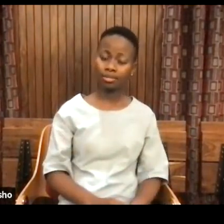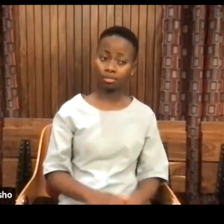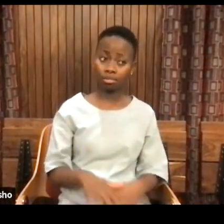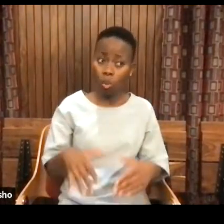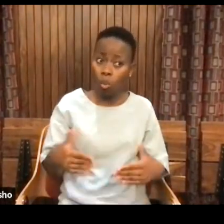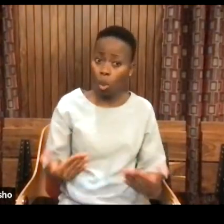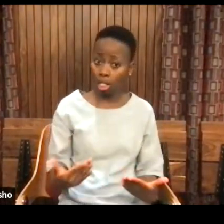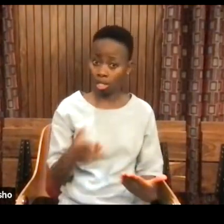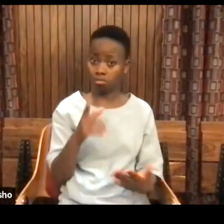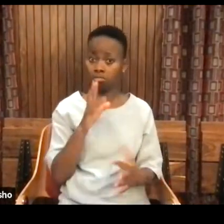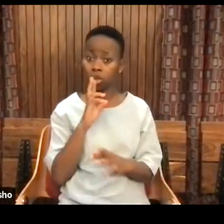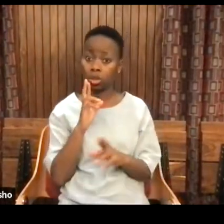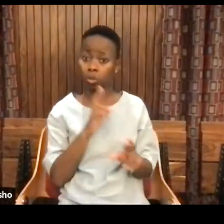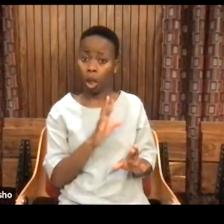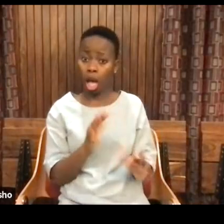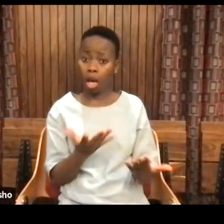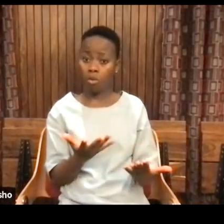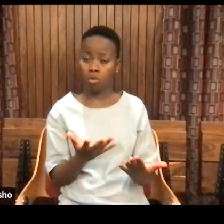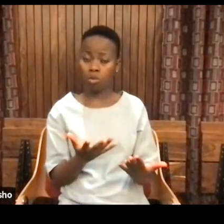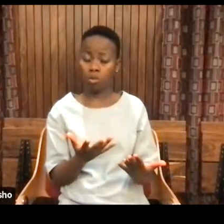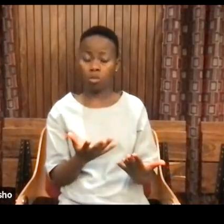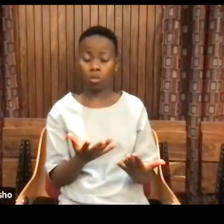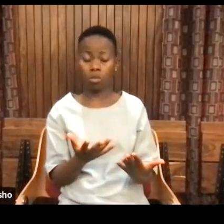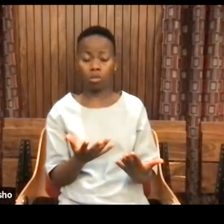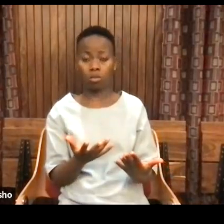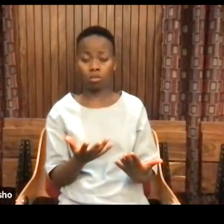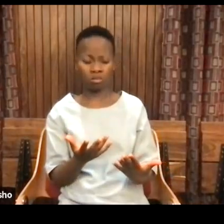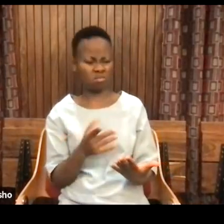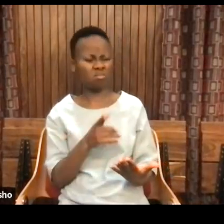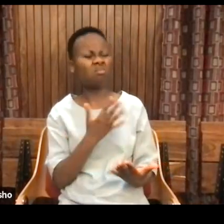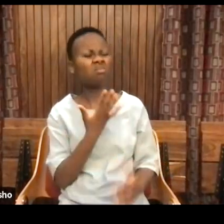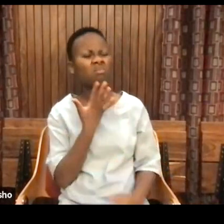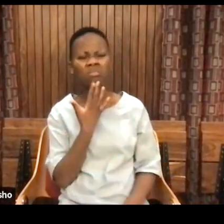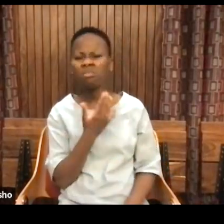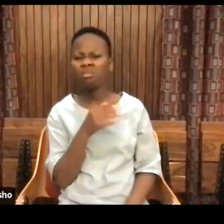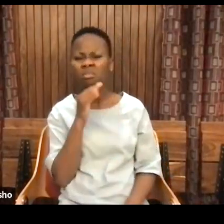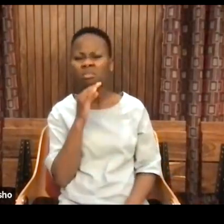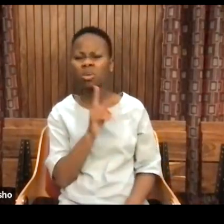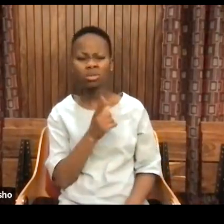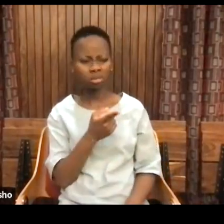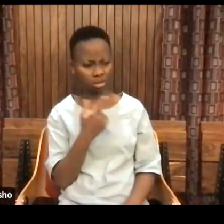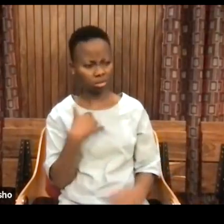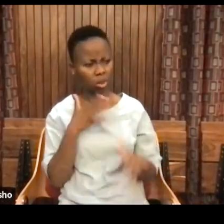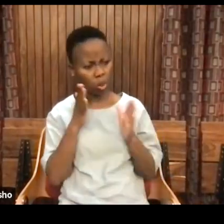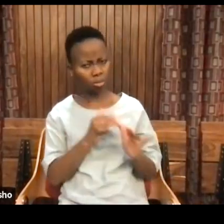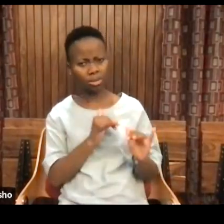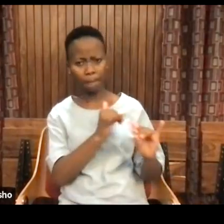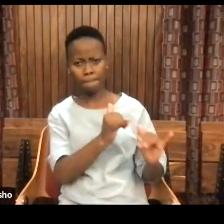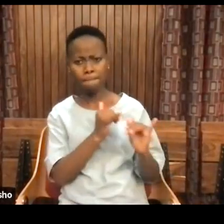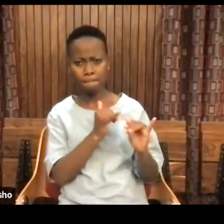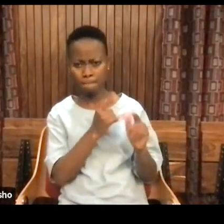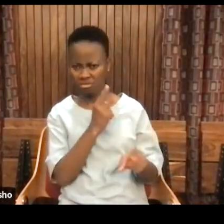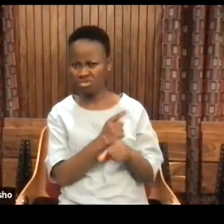Well, your initial response might be to say, What are you talking about? I'm as human as you are.